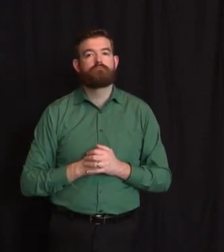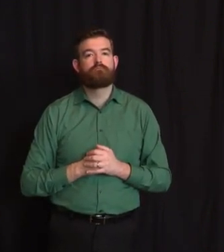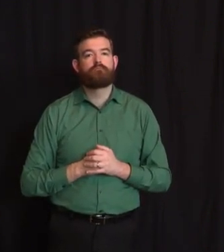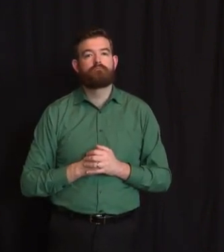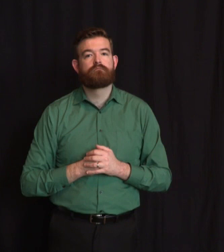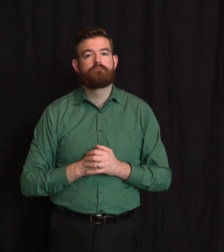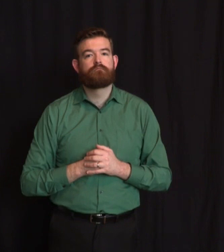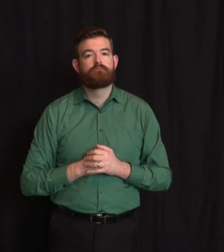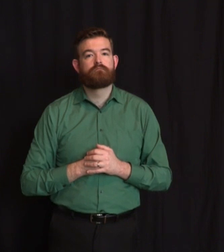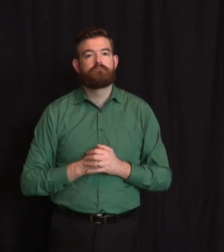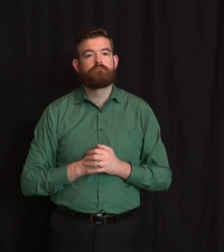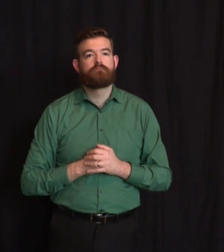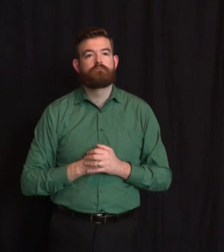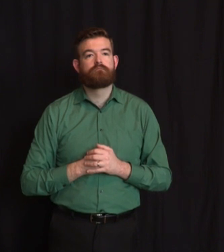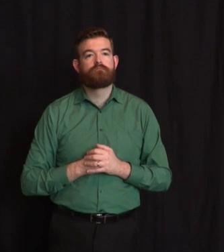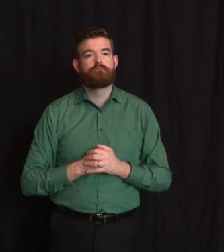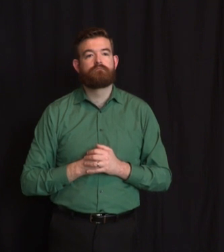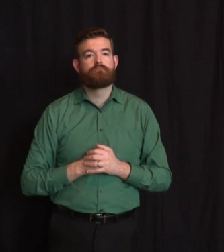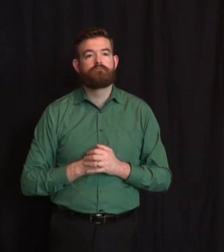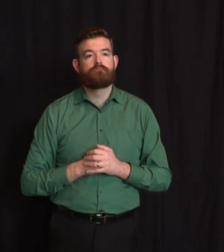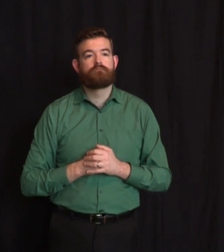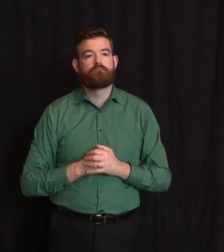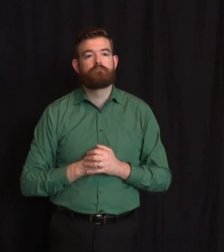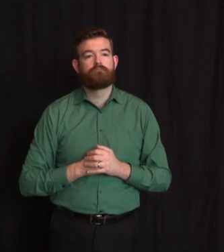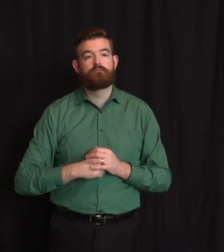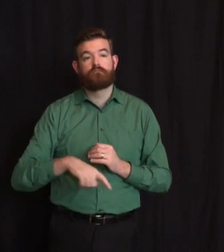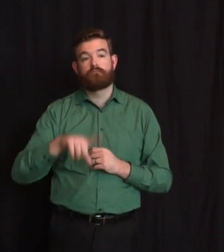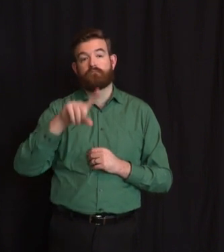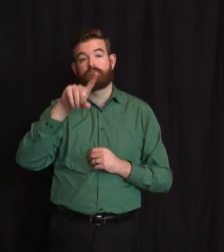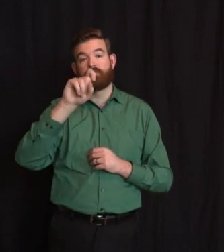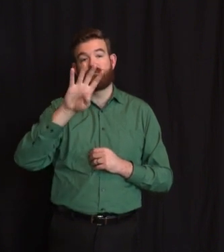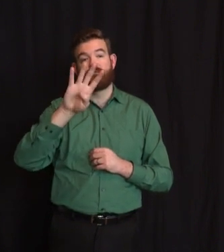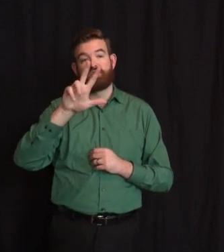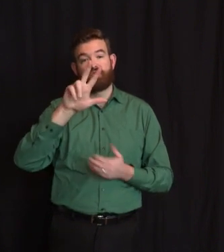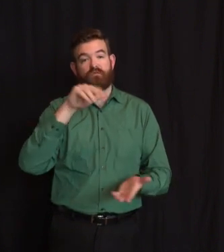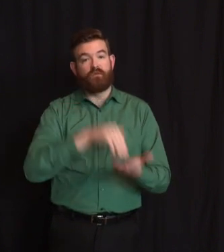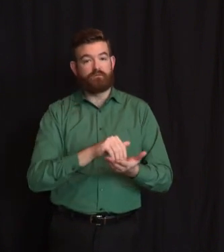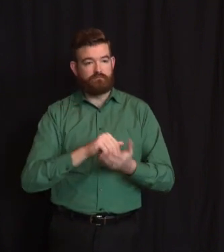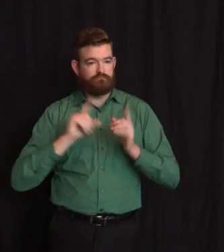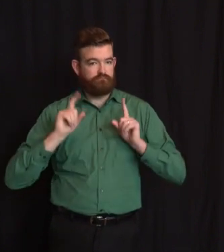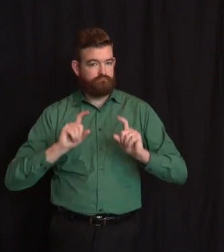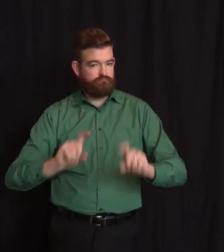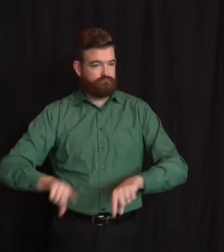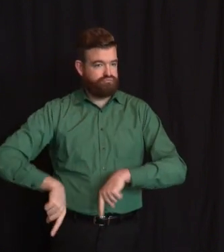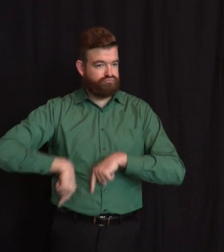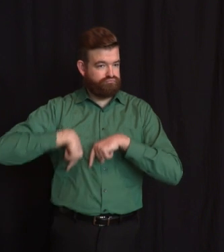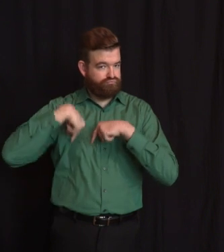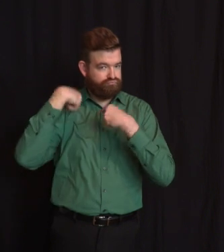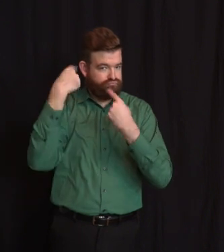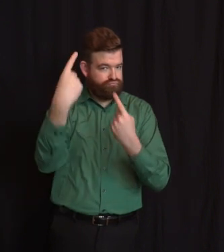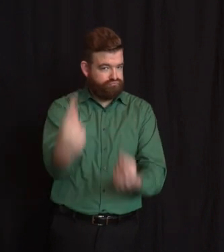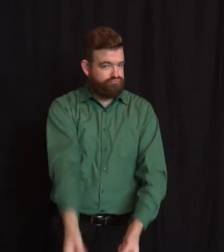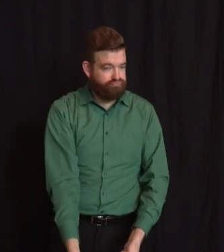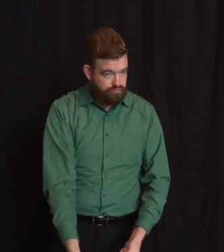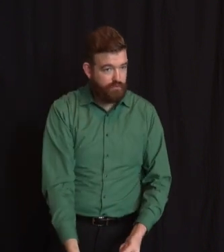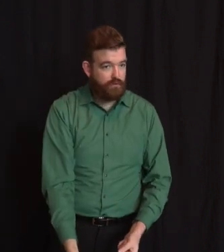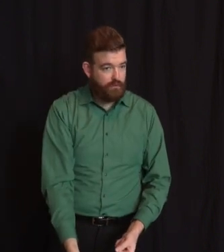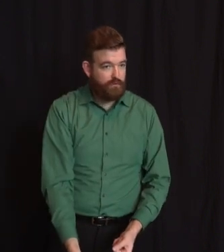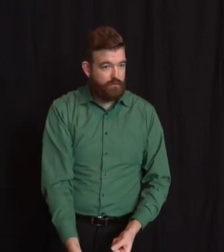tests have been performed. 64,468 have returned positive for a positivity